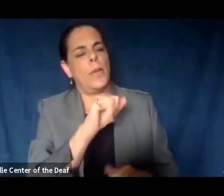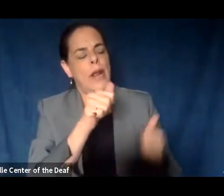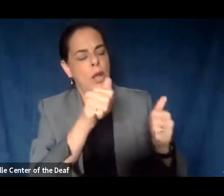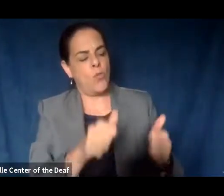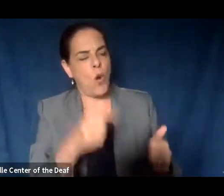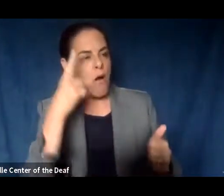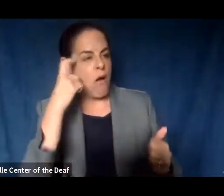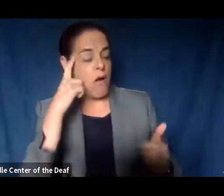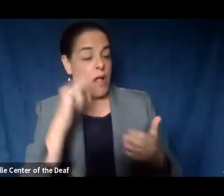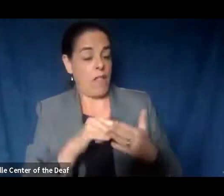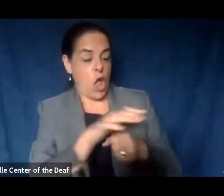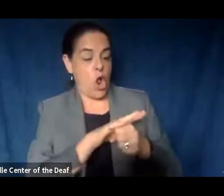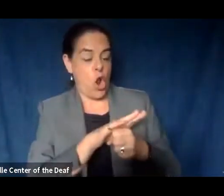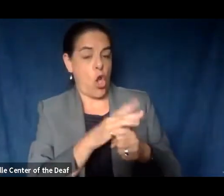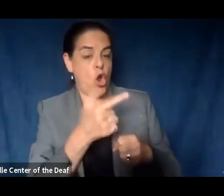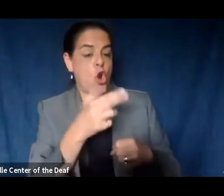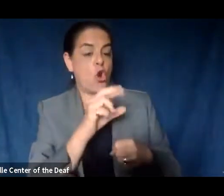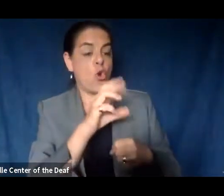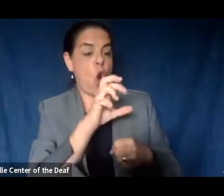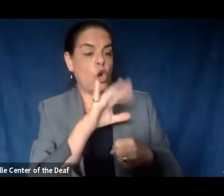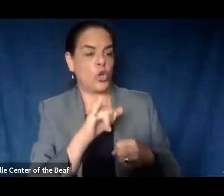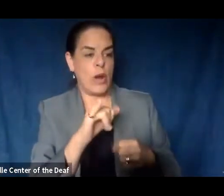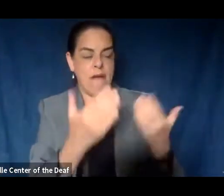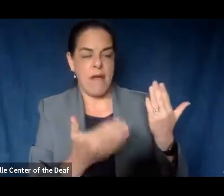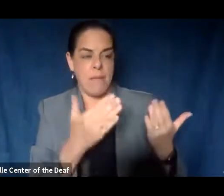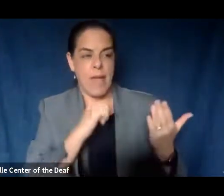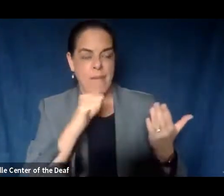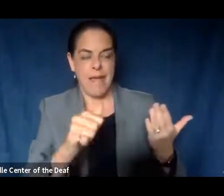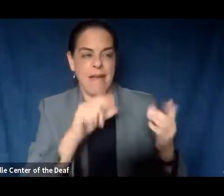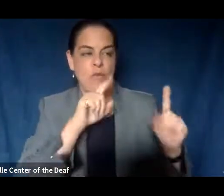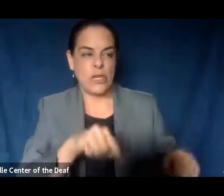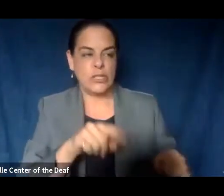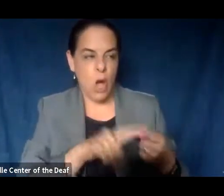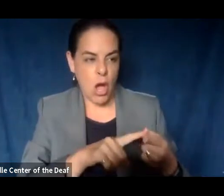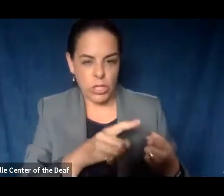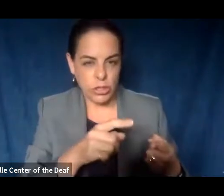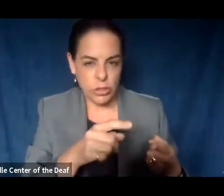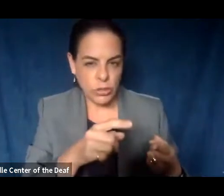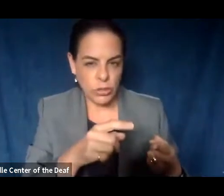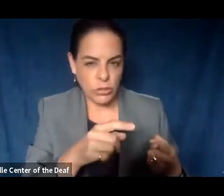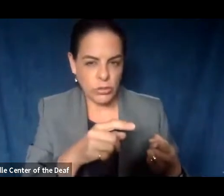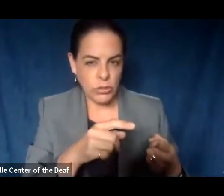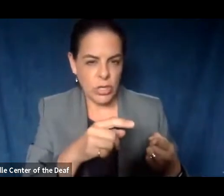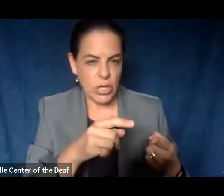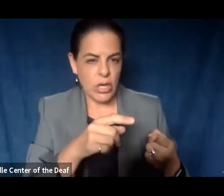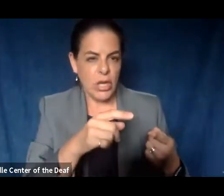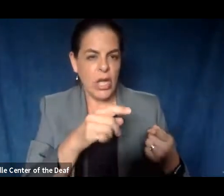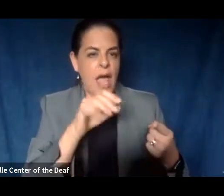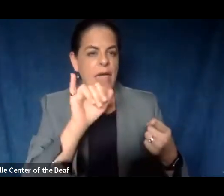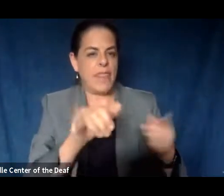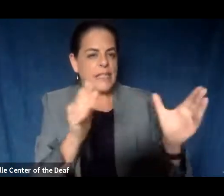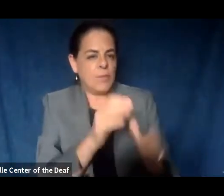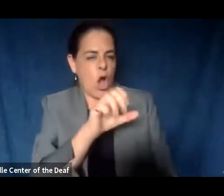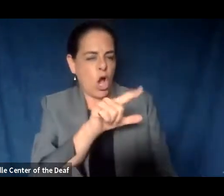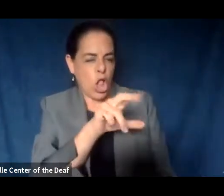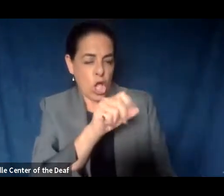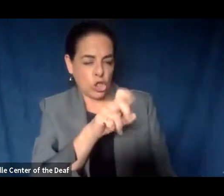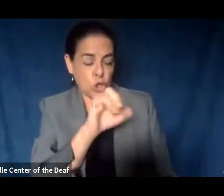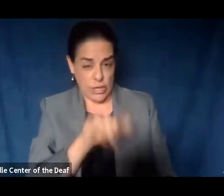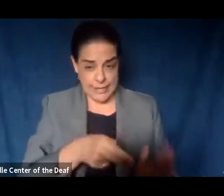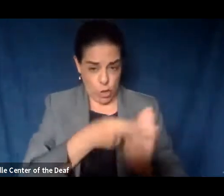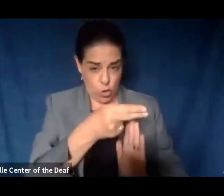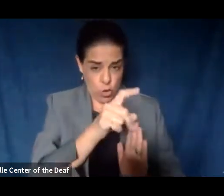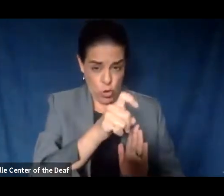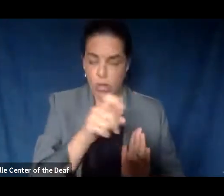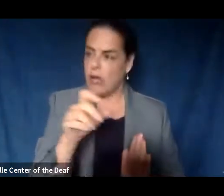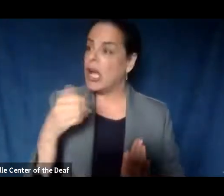local brochure may not have responded to a small cluster. Is that true? I'm not sure what you're speaking of. We have had great